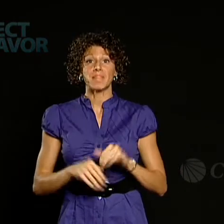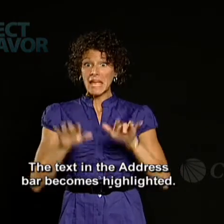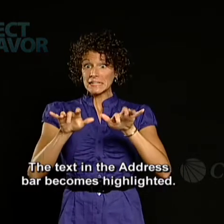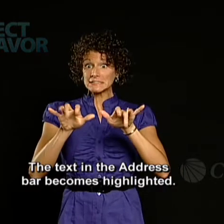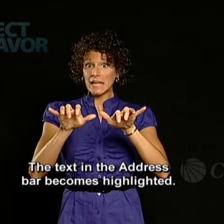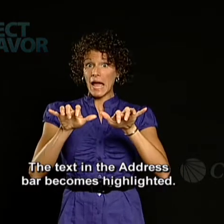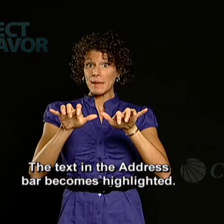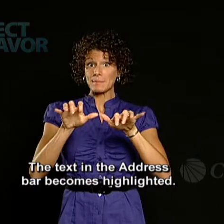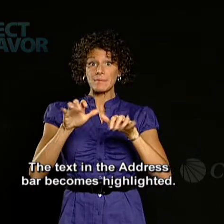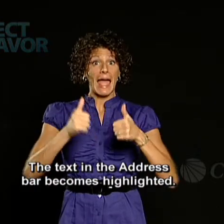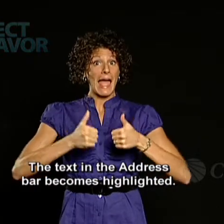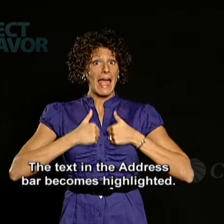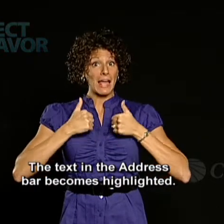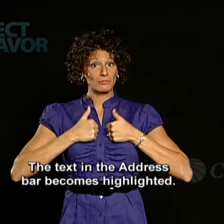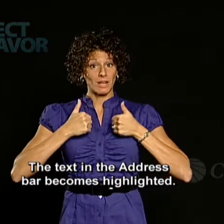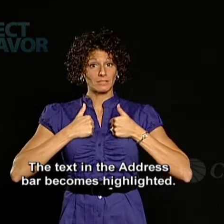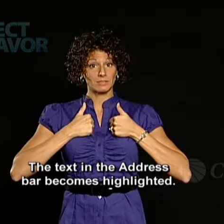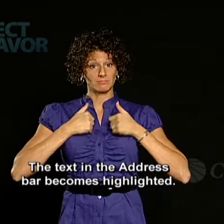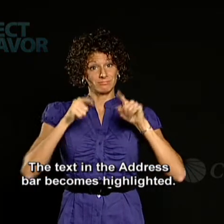The text in the address bar becomes highlighted.